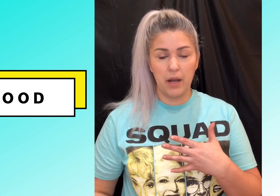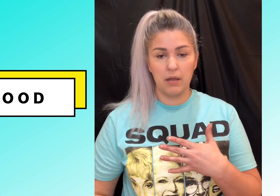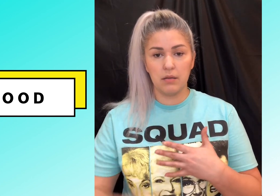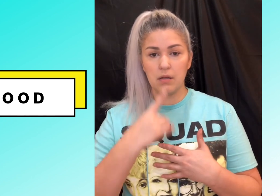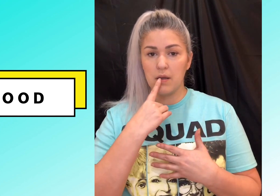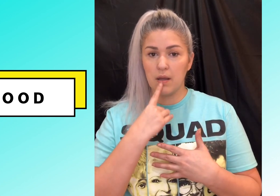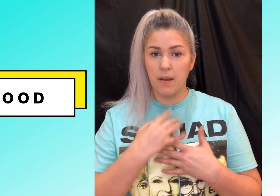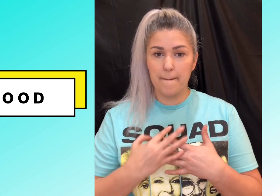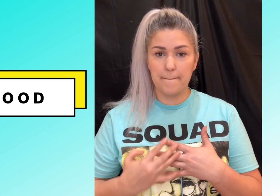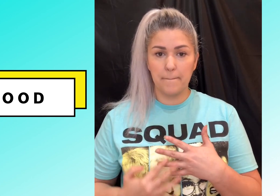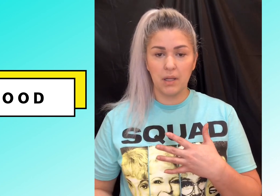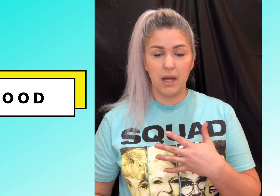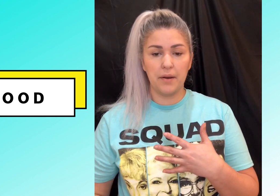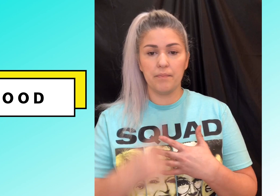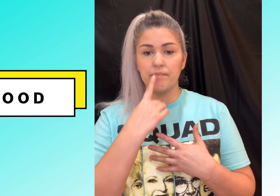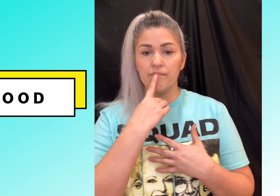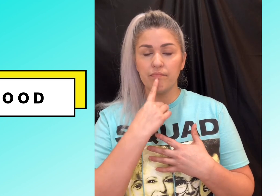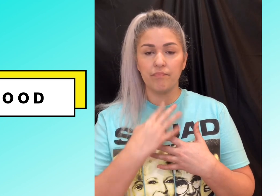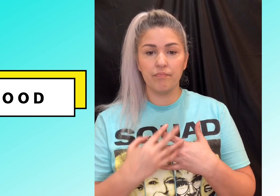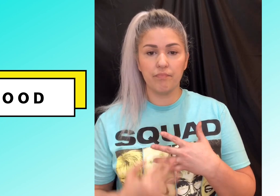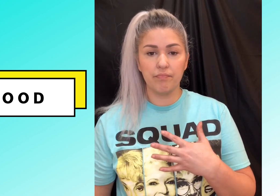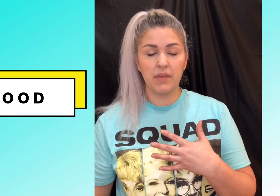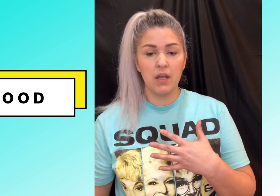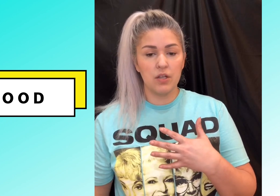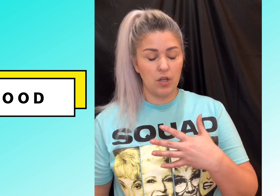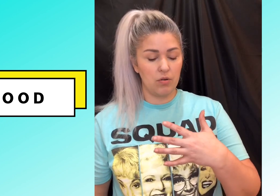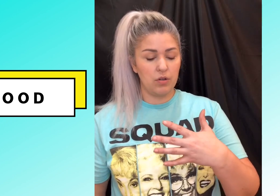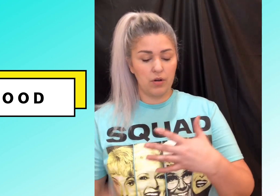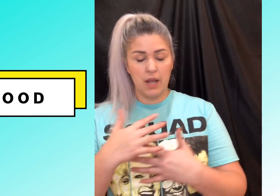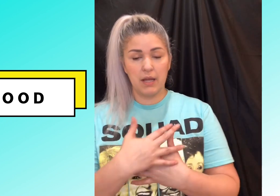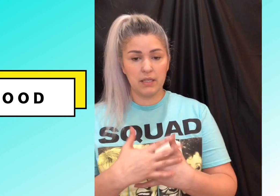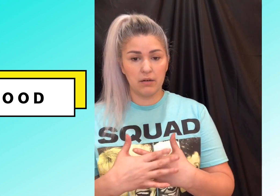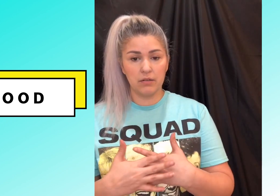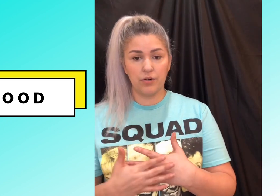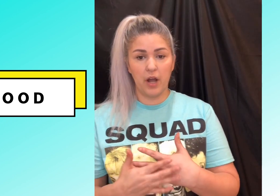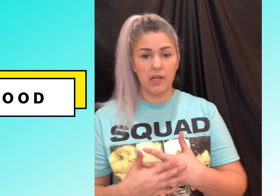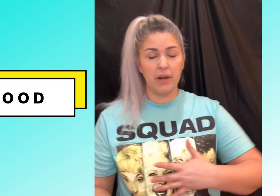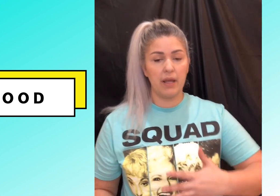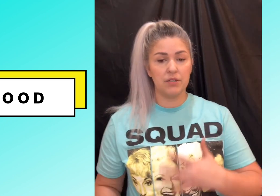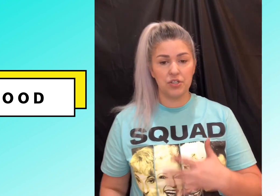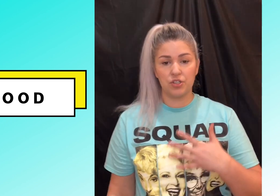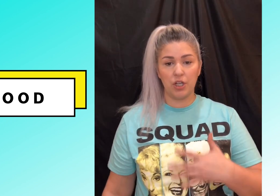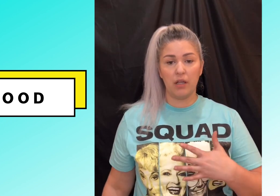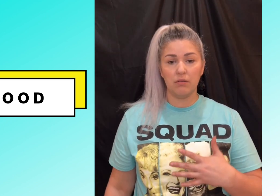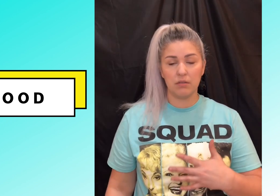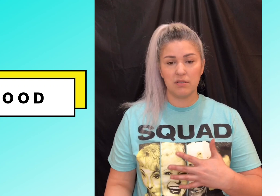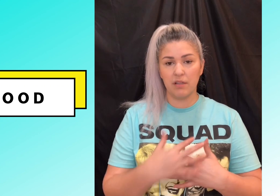blood so your hand here your non-dominant hand is just chillin it's in the